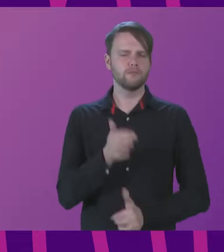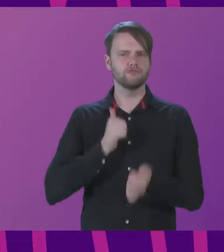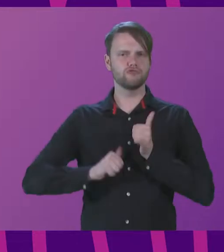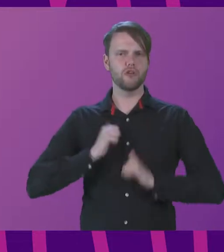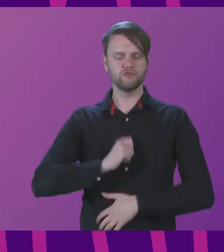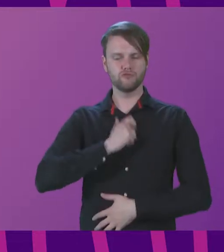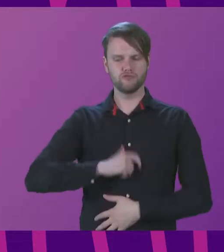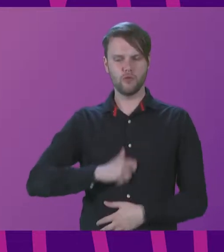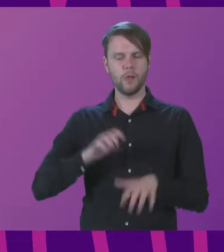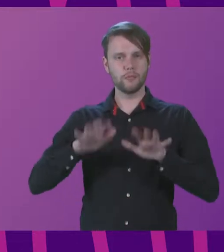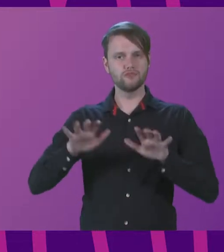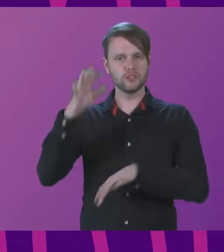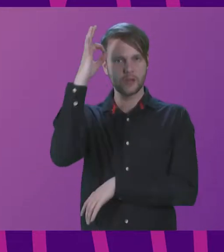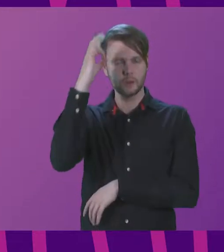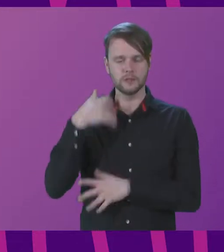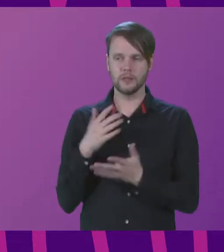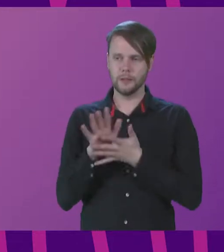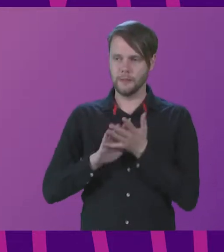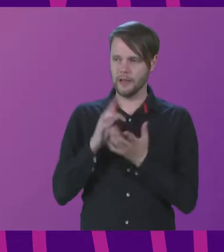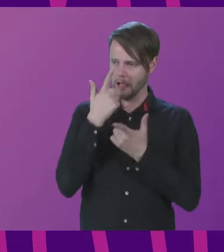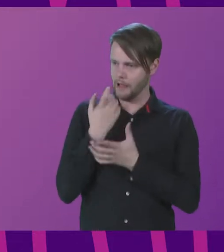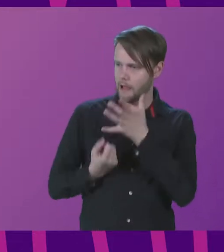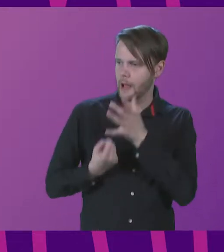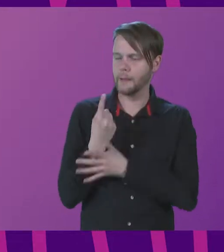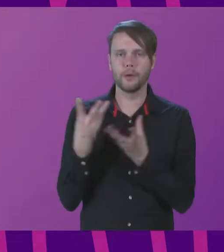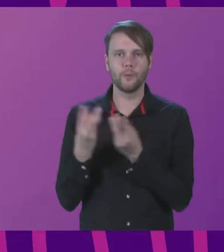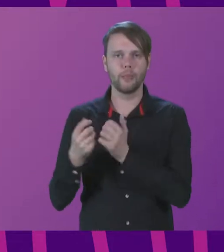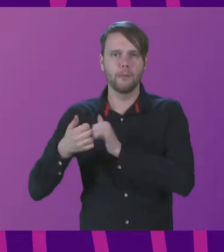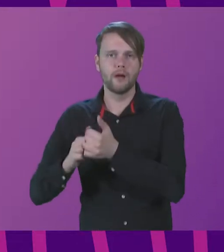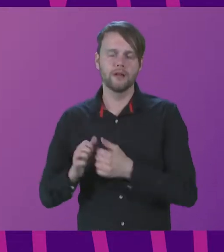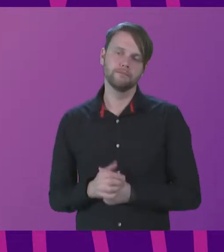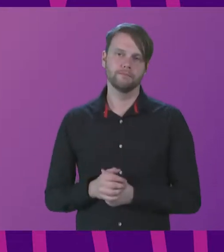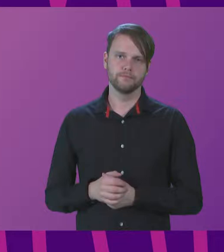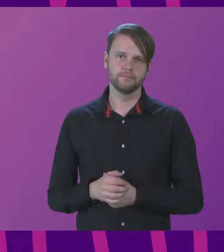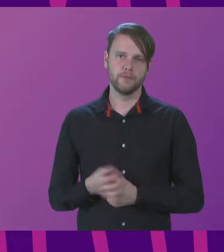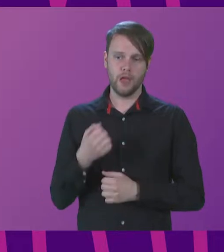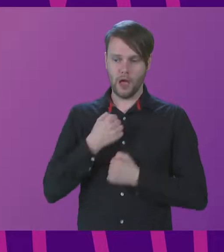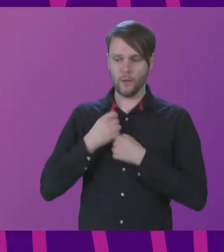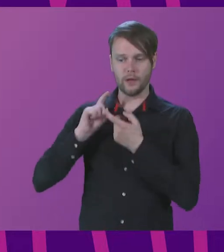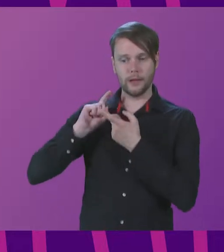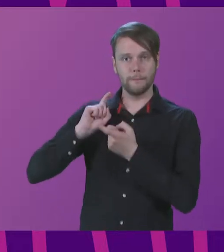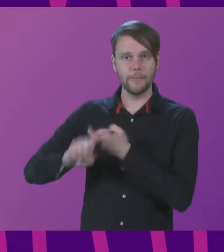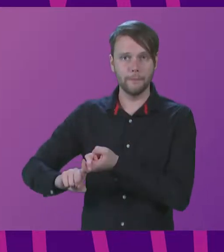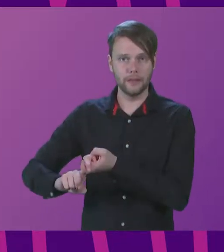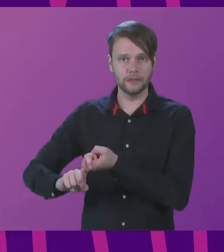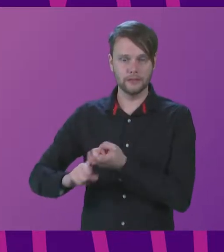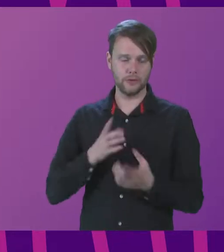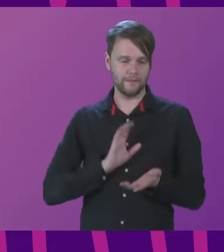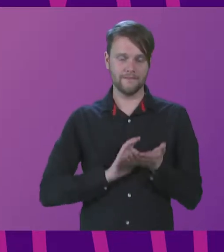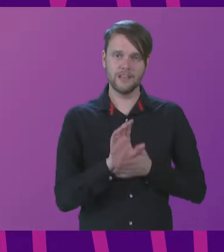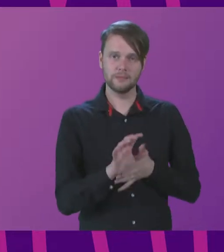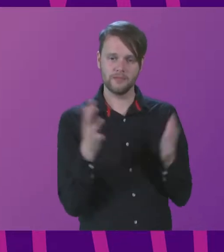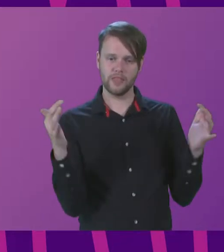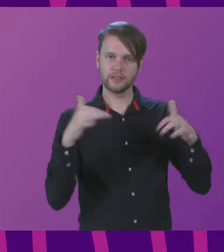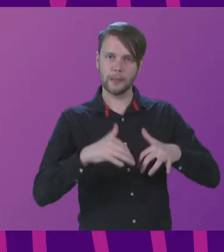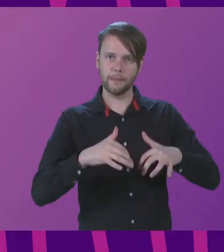Council has played in making this happen alongside our partners. Our commitment to an investment in the summit